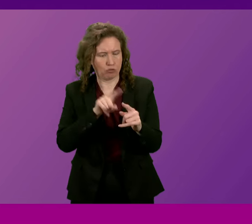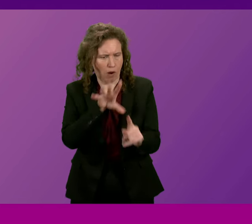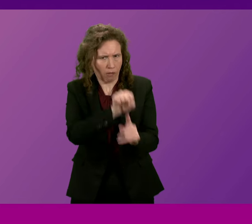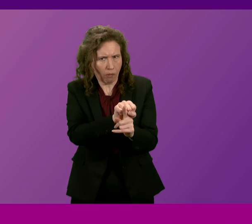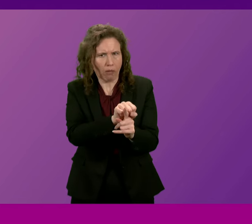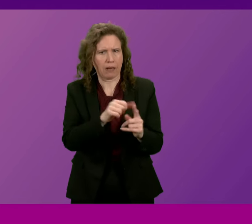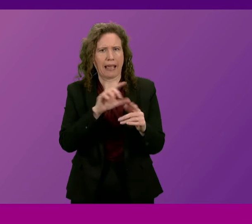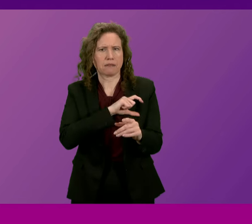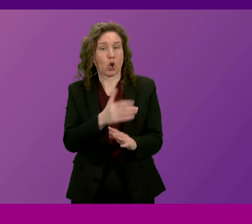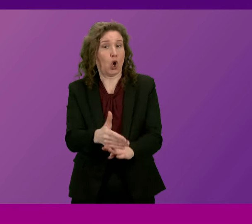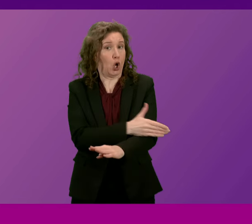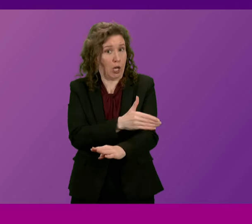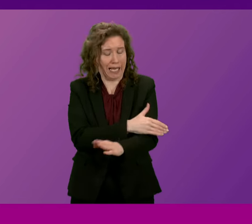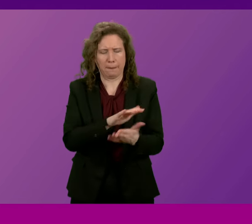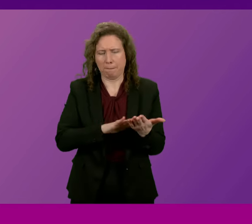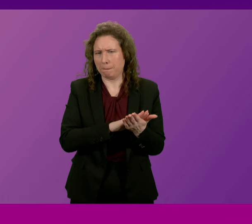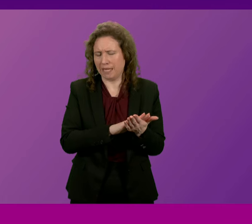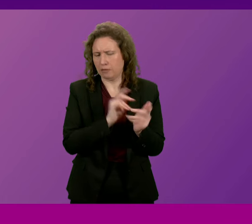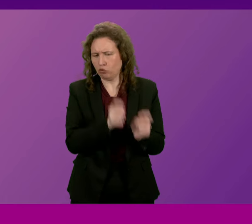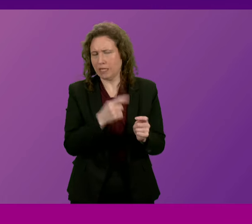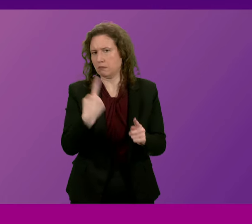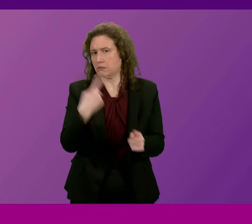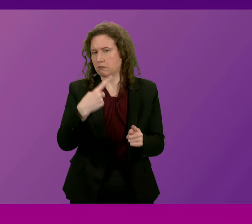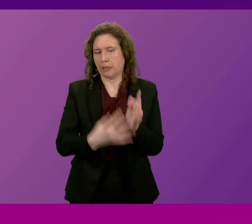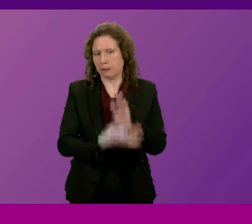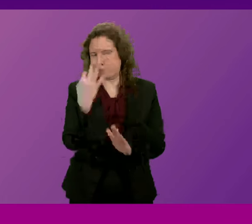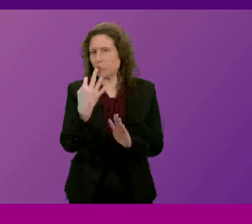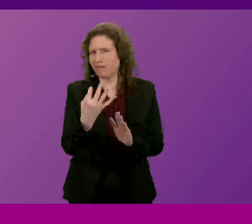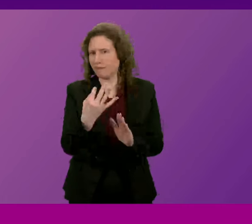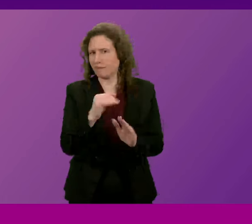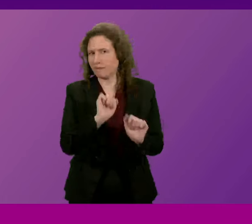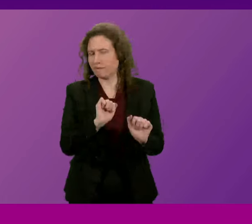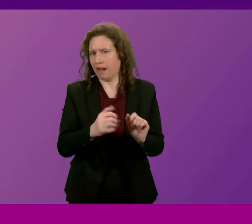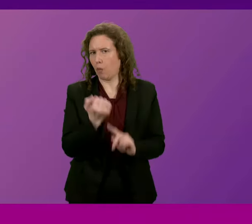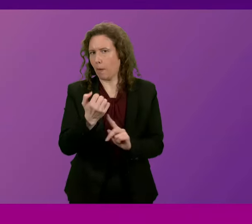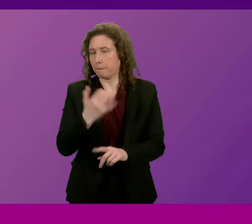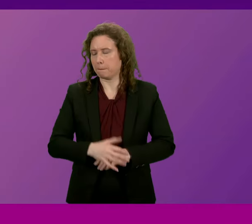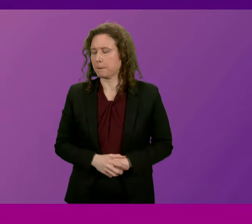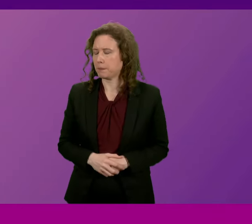earlier and improve the outcomes for many men? First Minister.